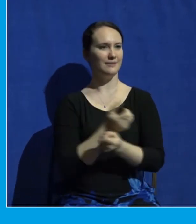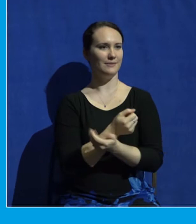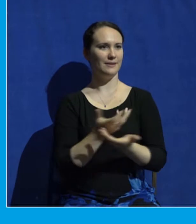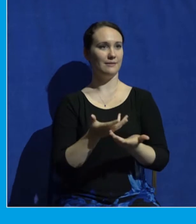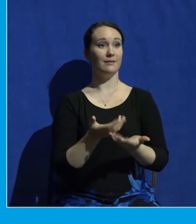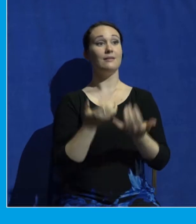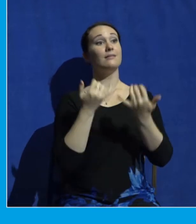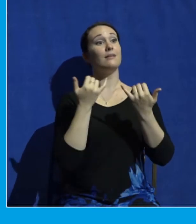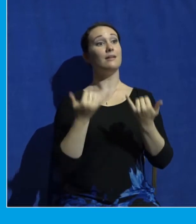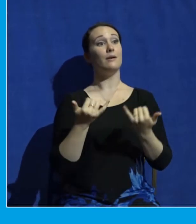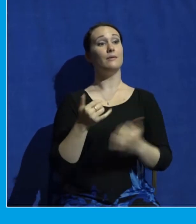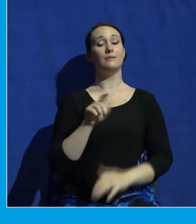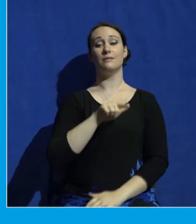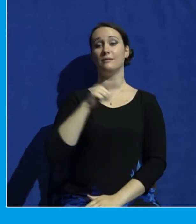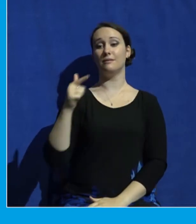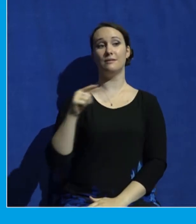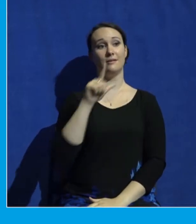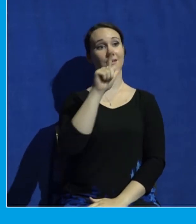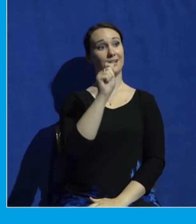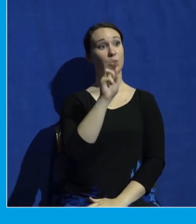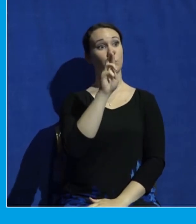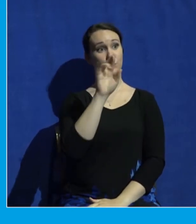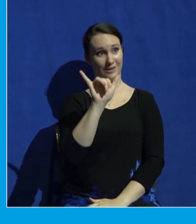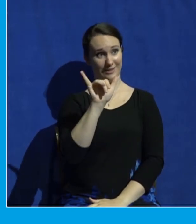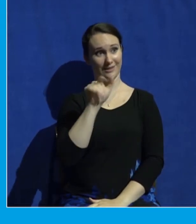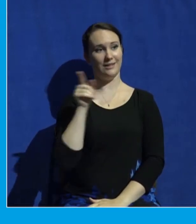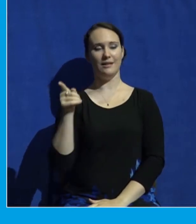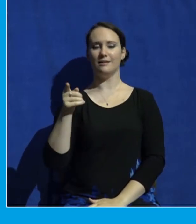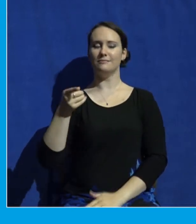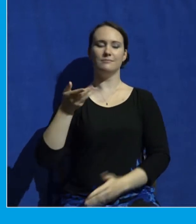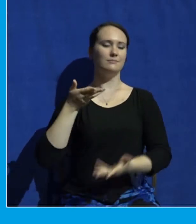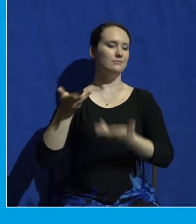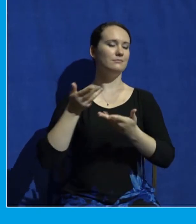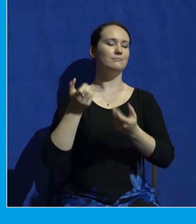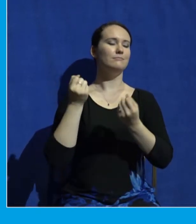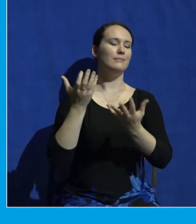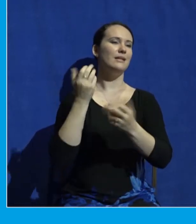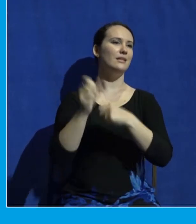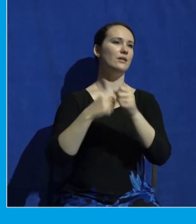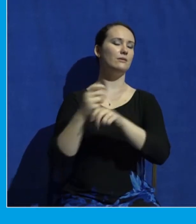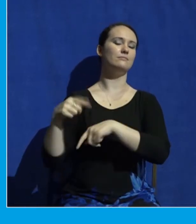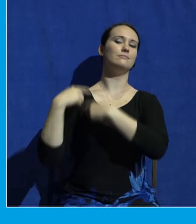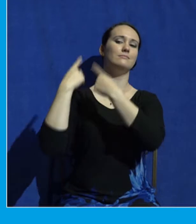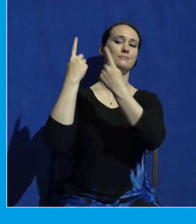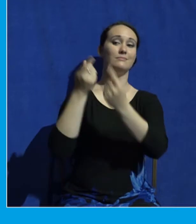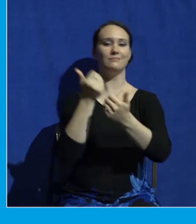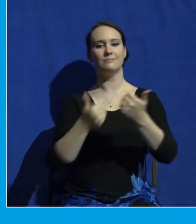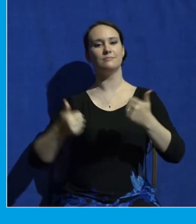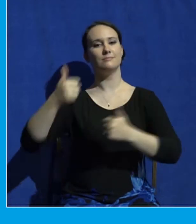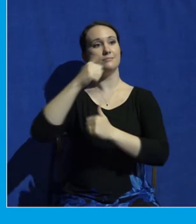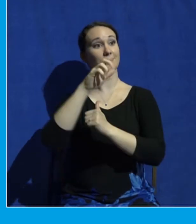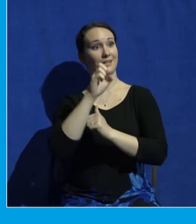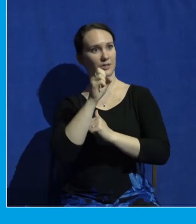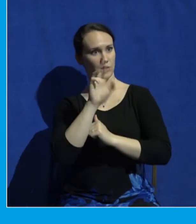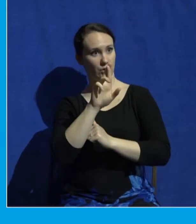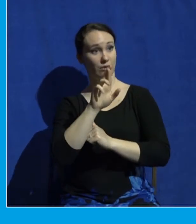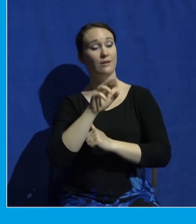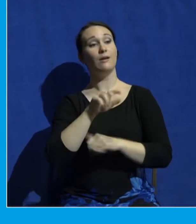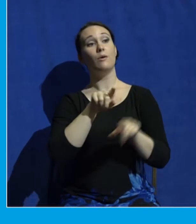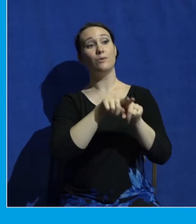Larry Cooper, who has served for many years as chairman of our elders, he and Wayne, who is up here actually rotating